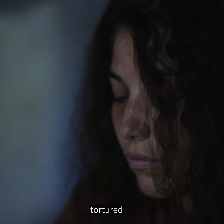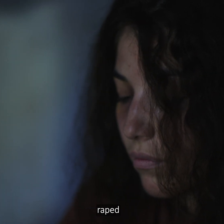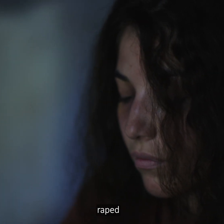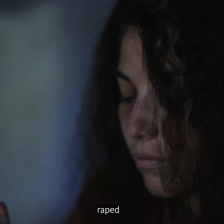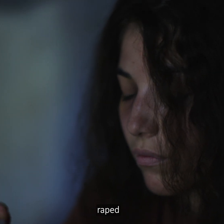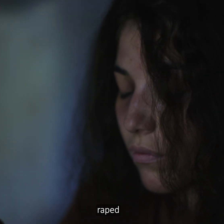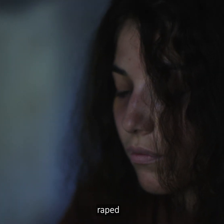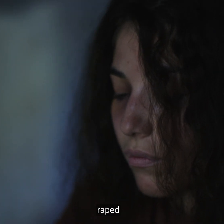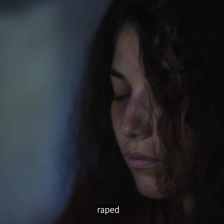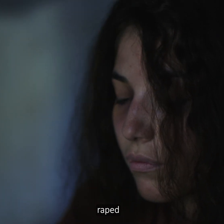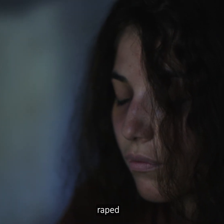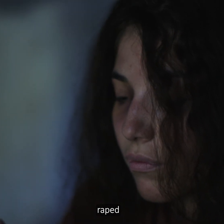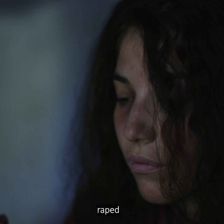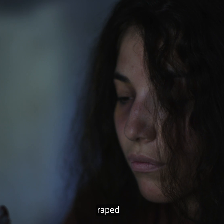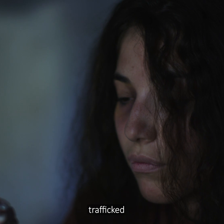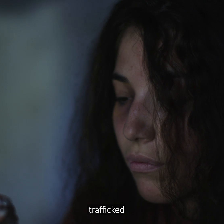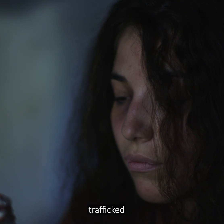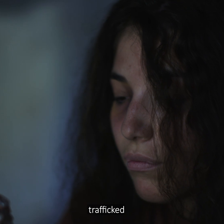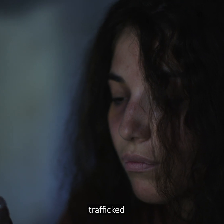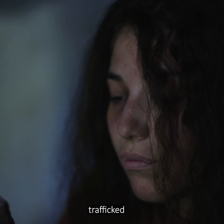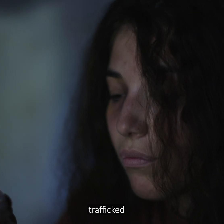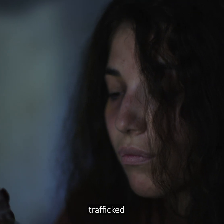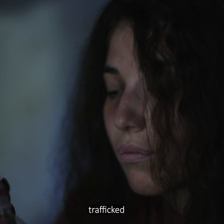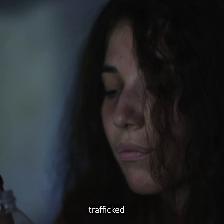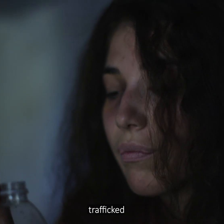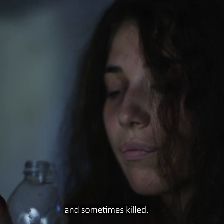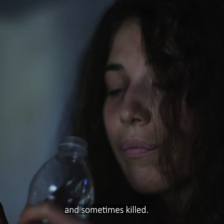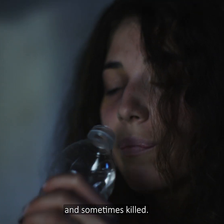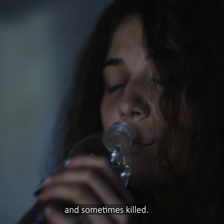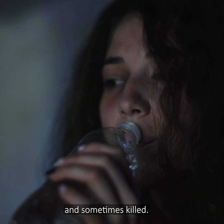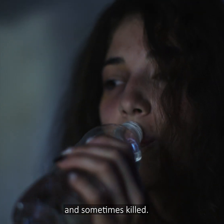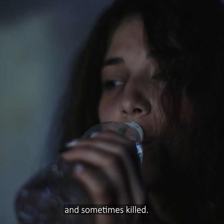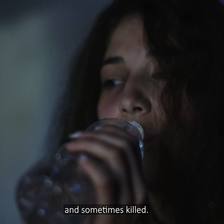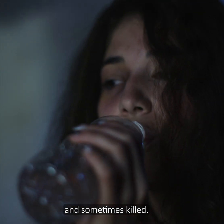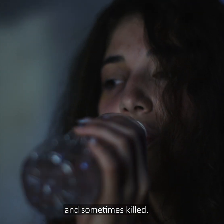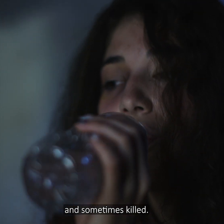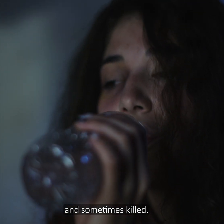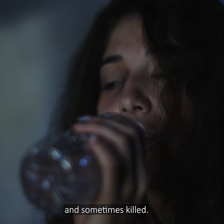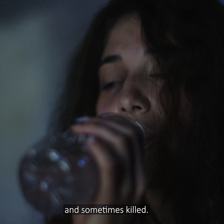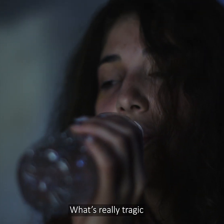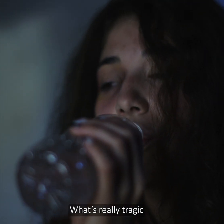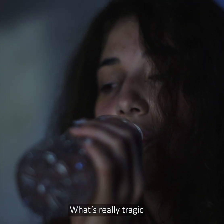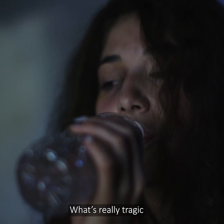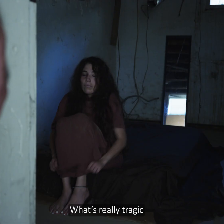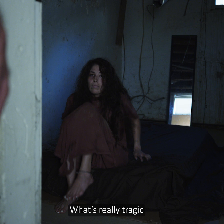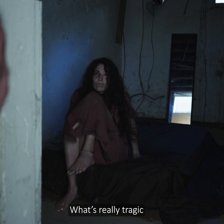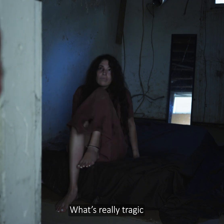raped, trafficked, and sometimes killed. What's really tragic